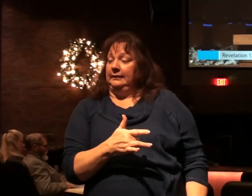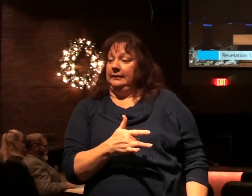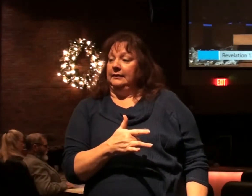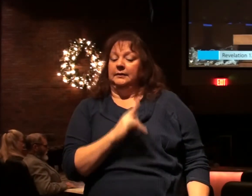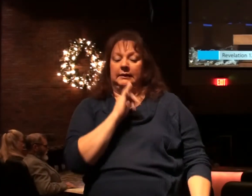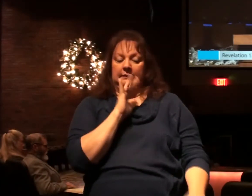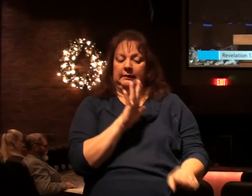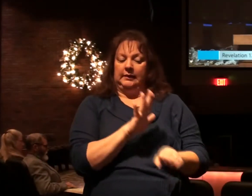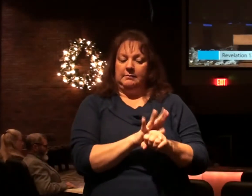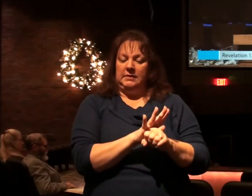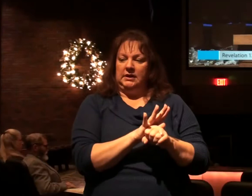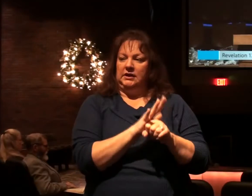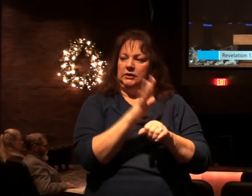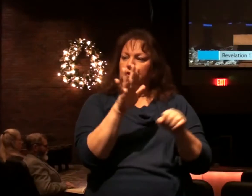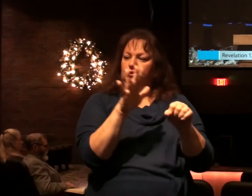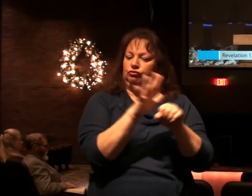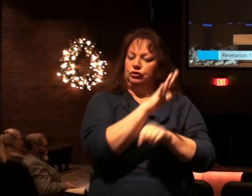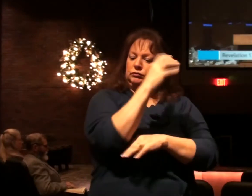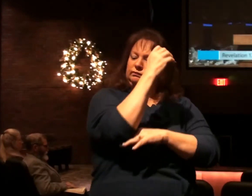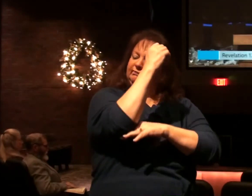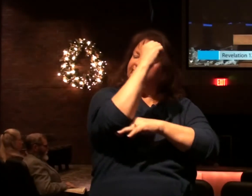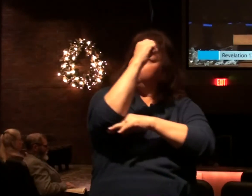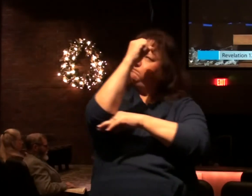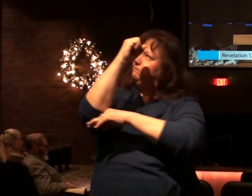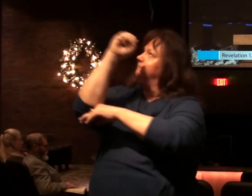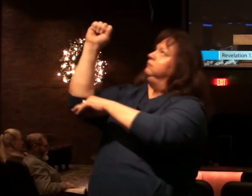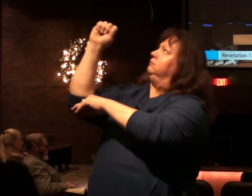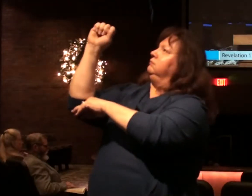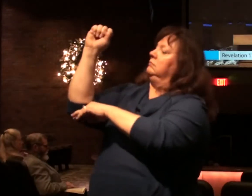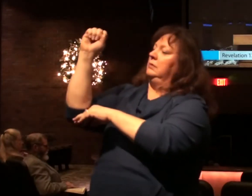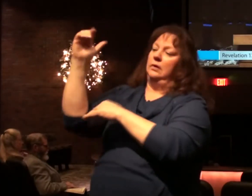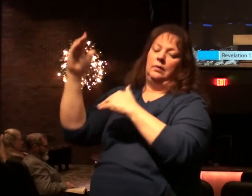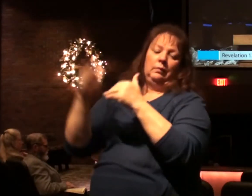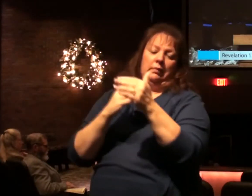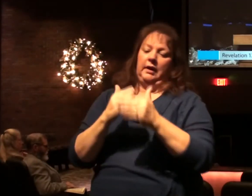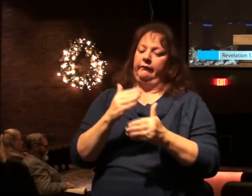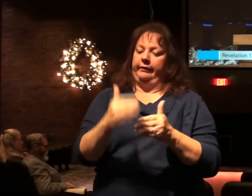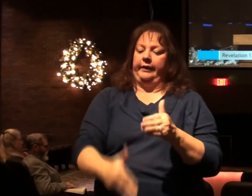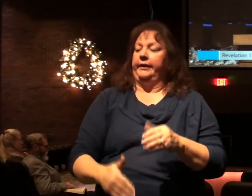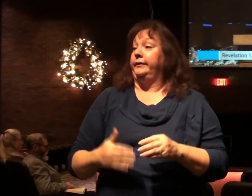committed to rebellion against God wherever it takes him.